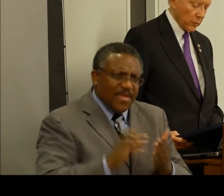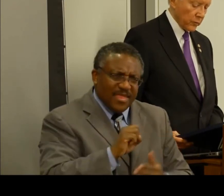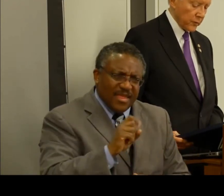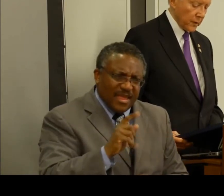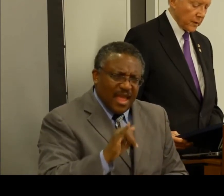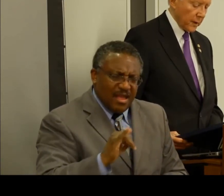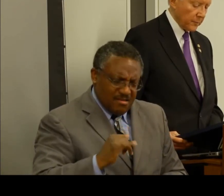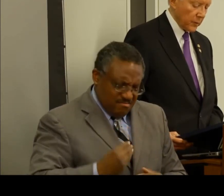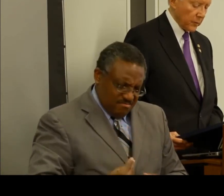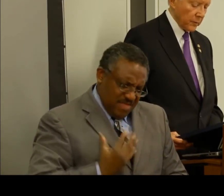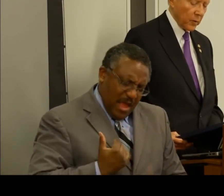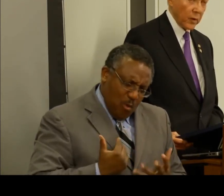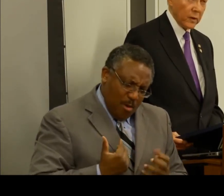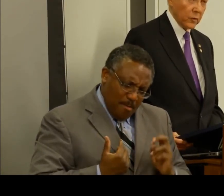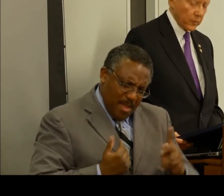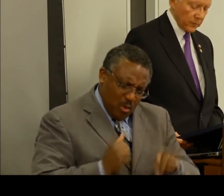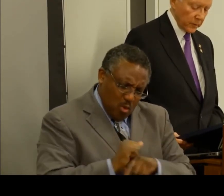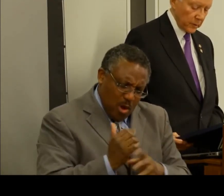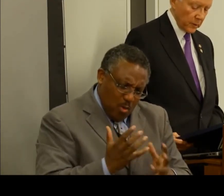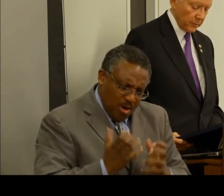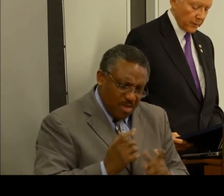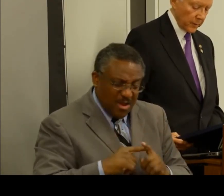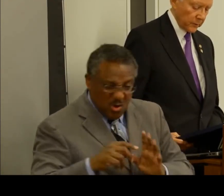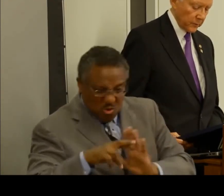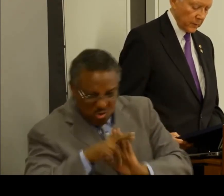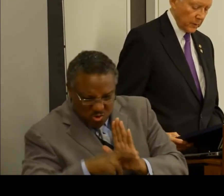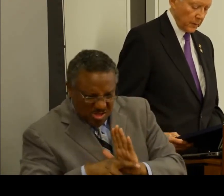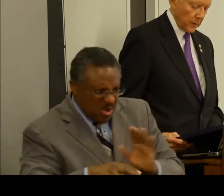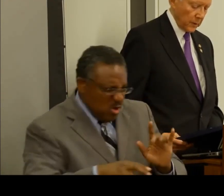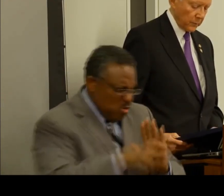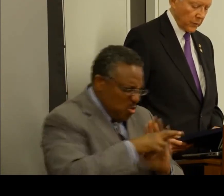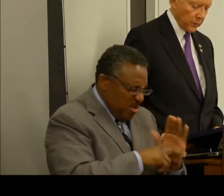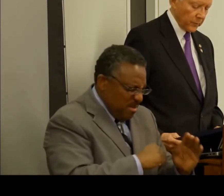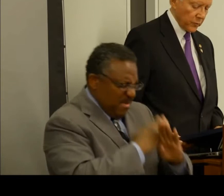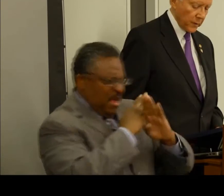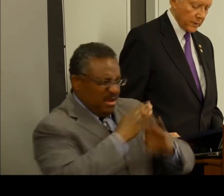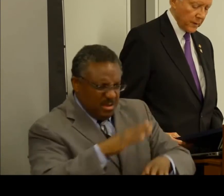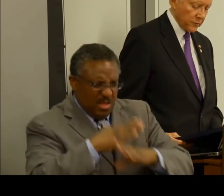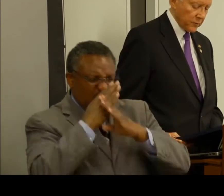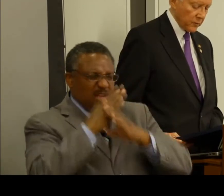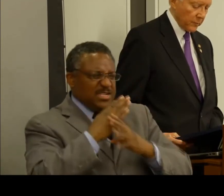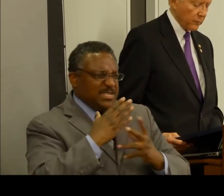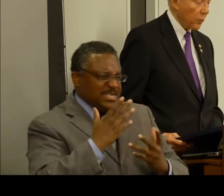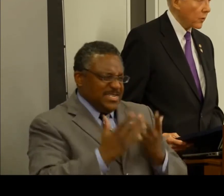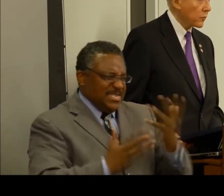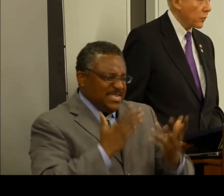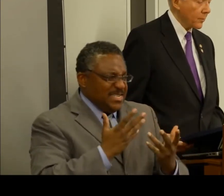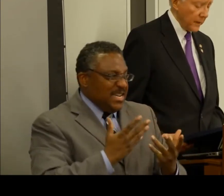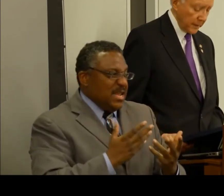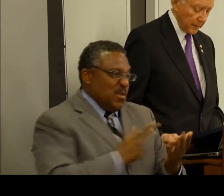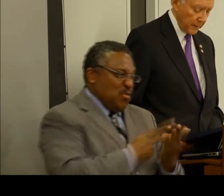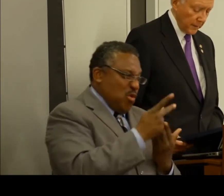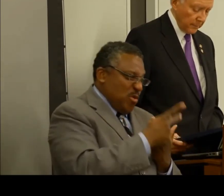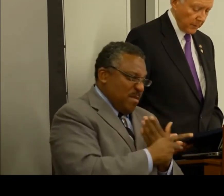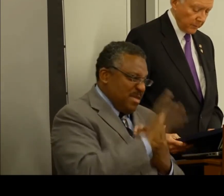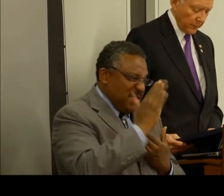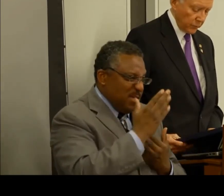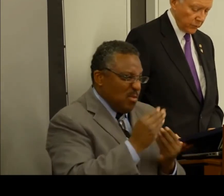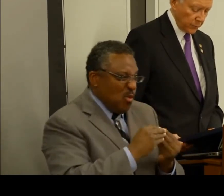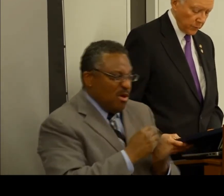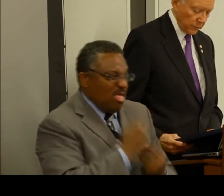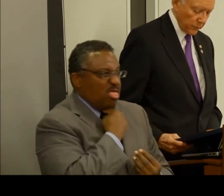return to work rules in the DI program are enormously complex and the program's orientation seems more toward making